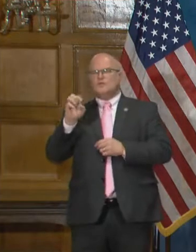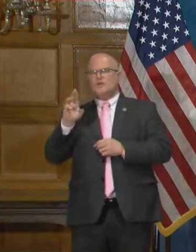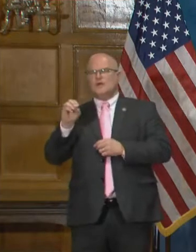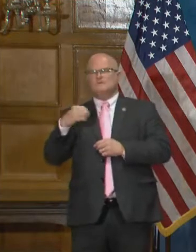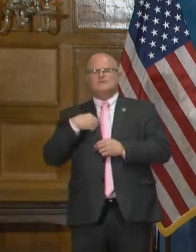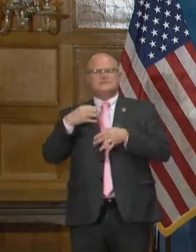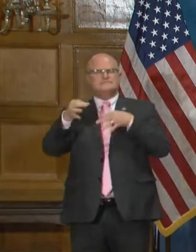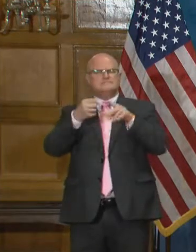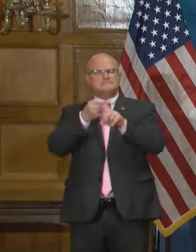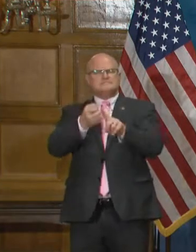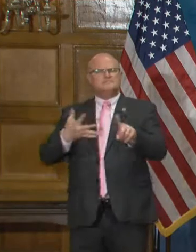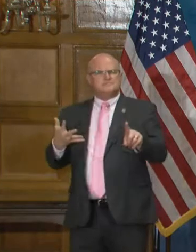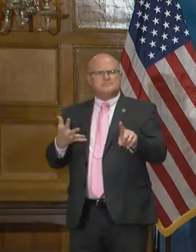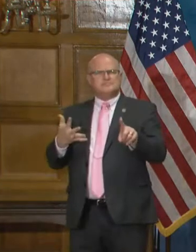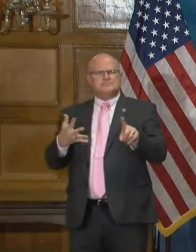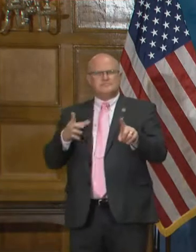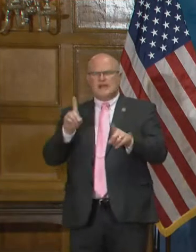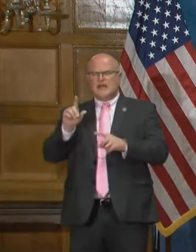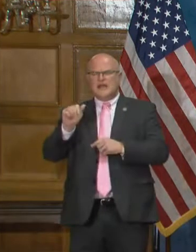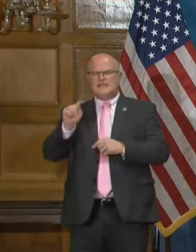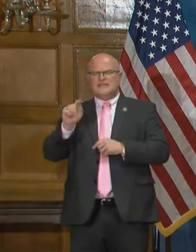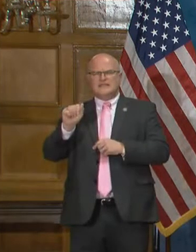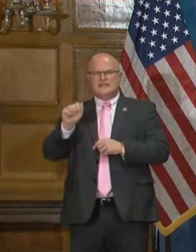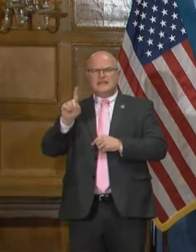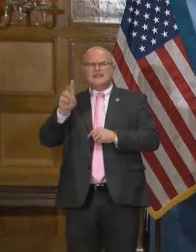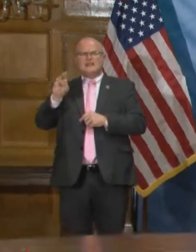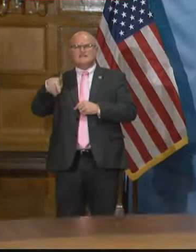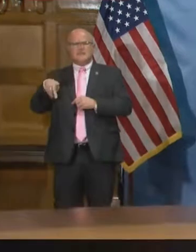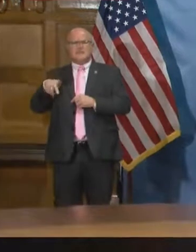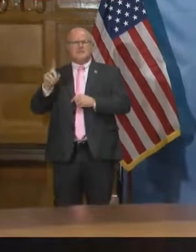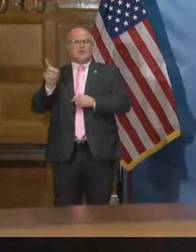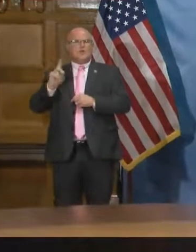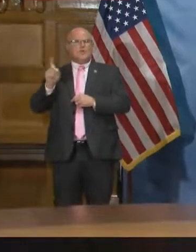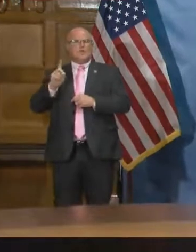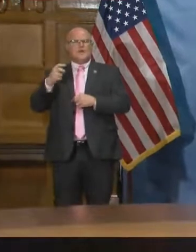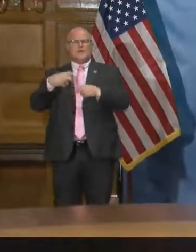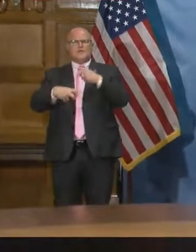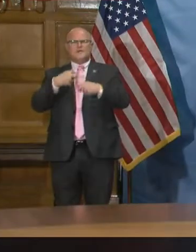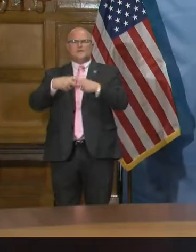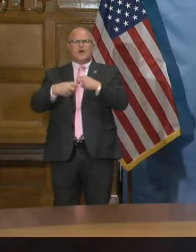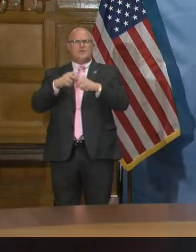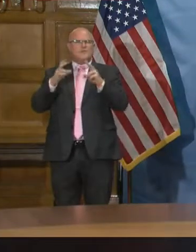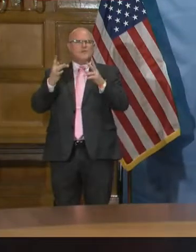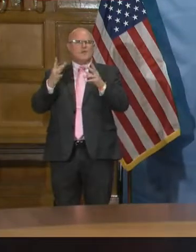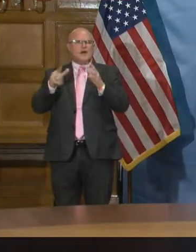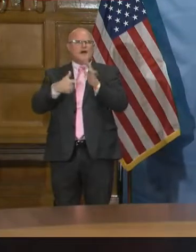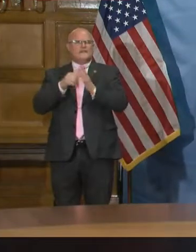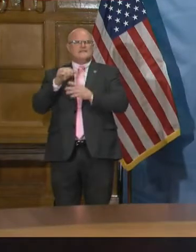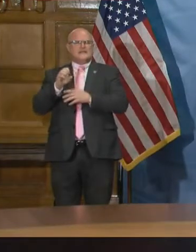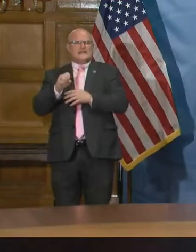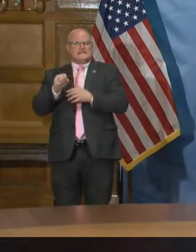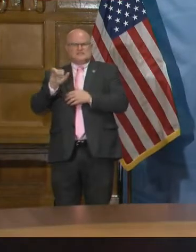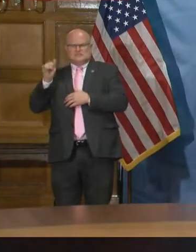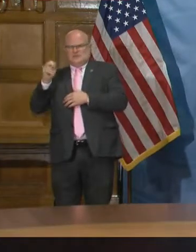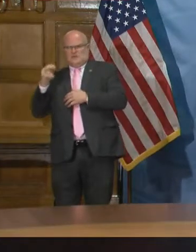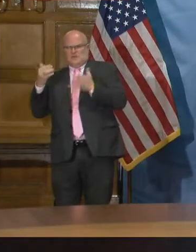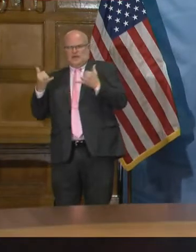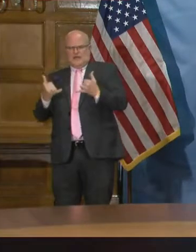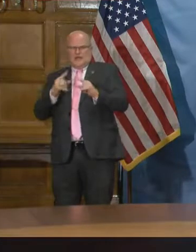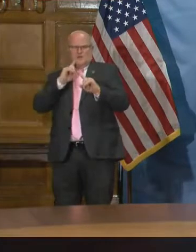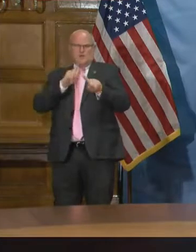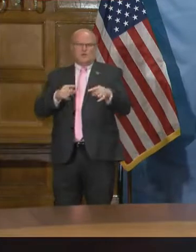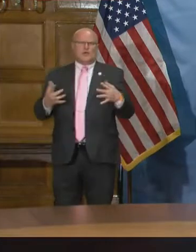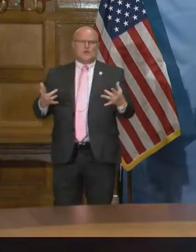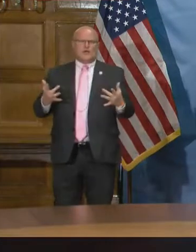bigger explanation as to this data dump and where, where is the problem in terms of why these cases from January are now being